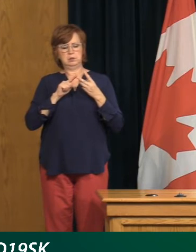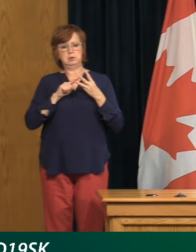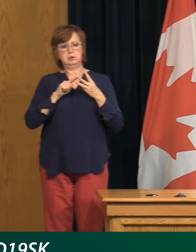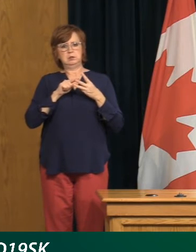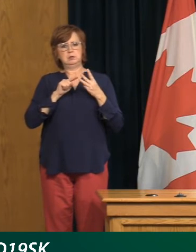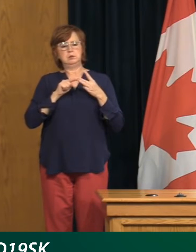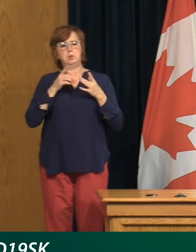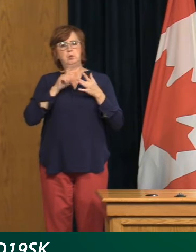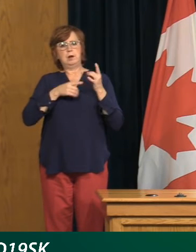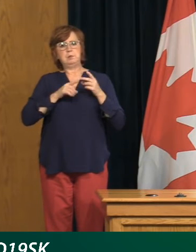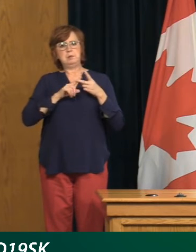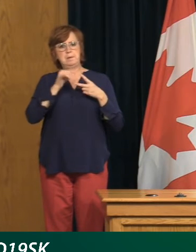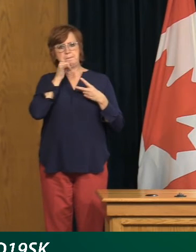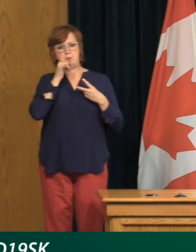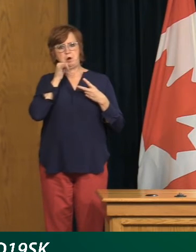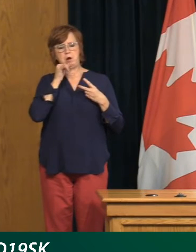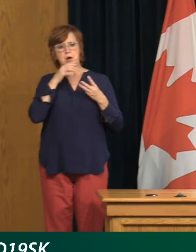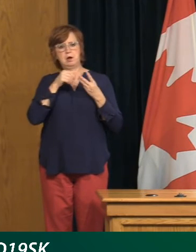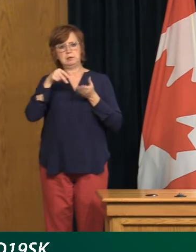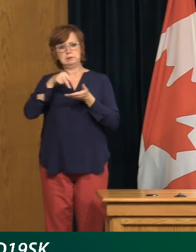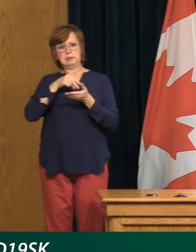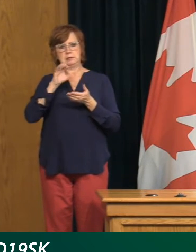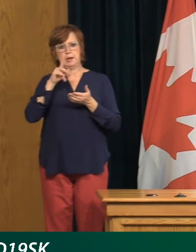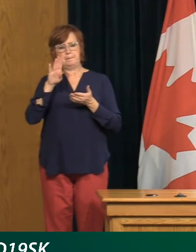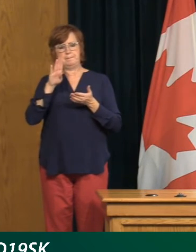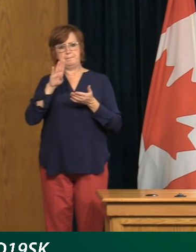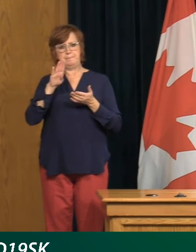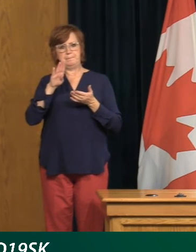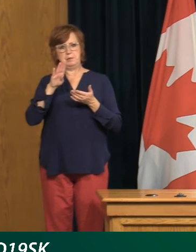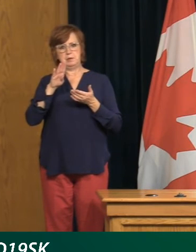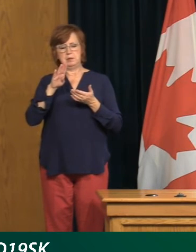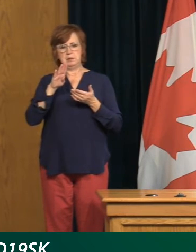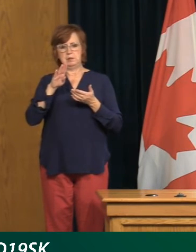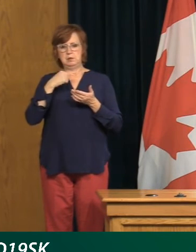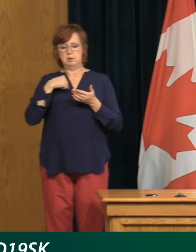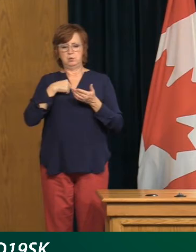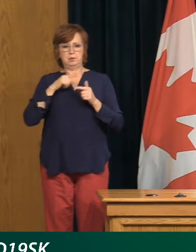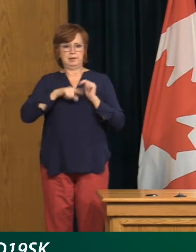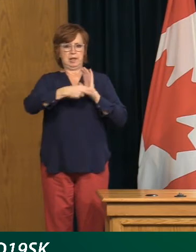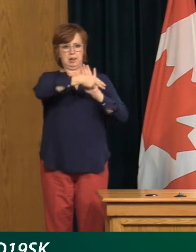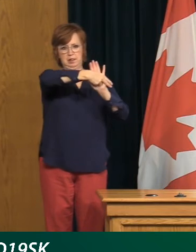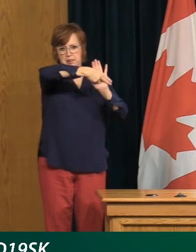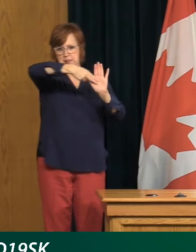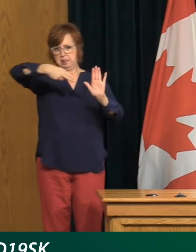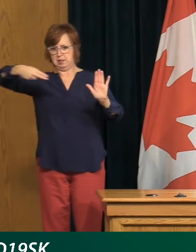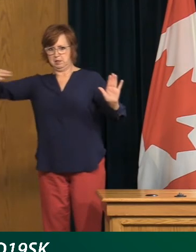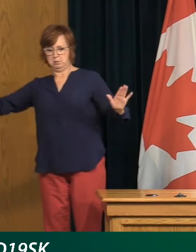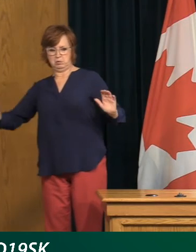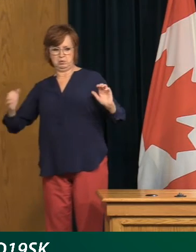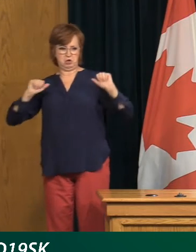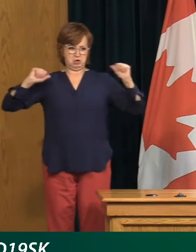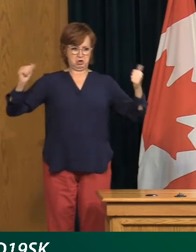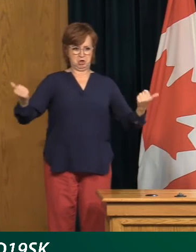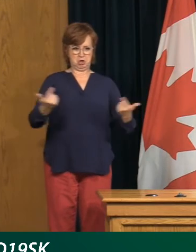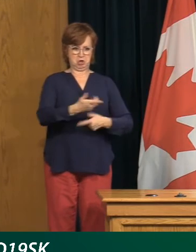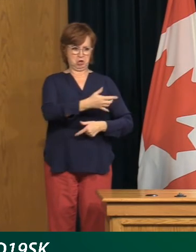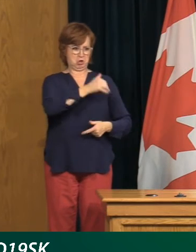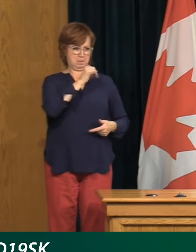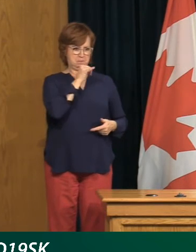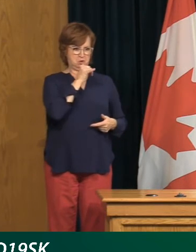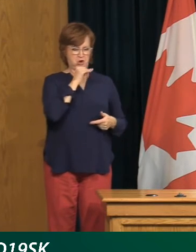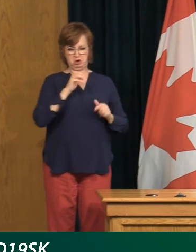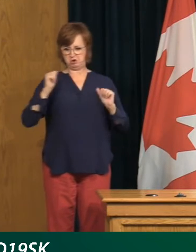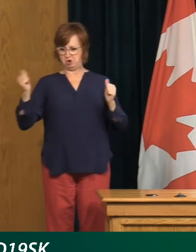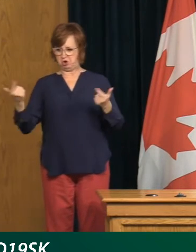nightclubs, I think we also need to avoid a knee-jerk reaction against entire sectors. Obviously, where there's a noncompliance with